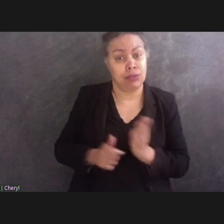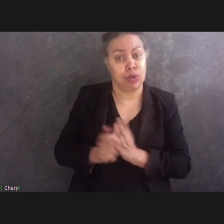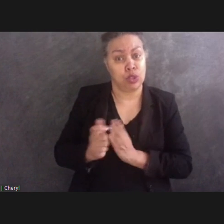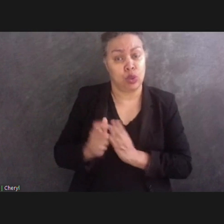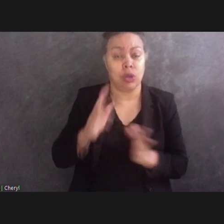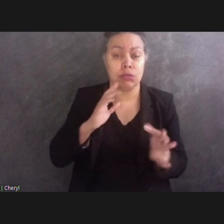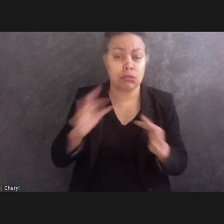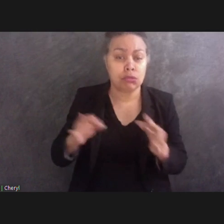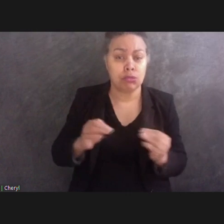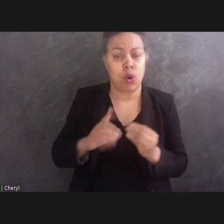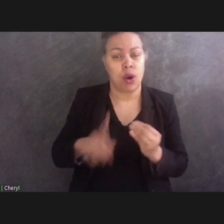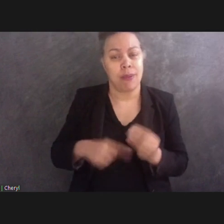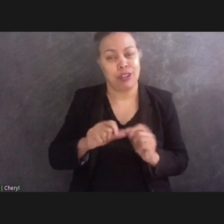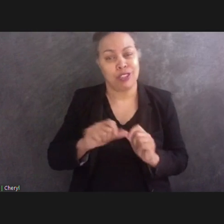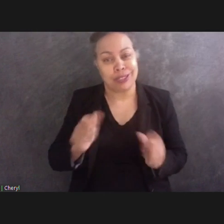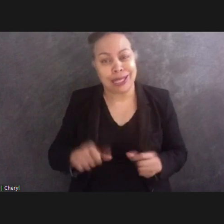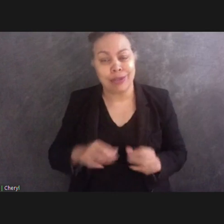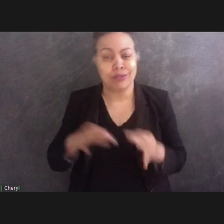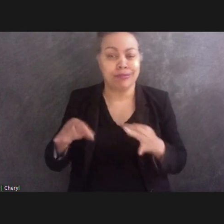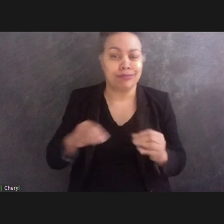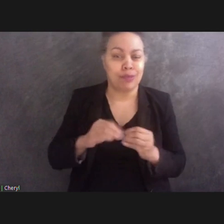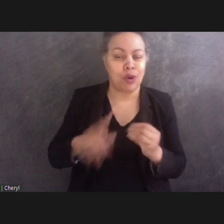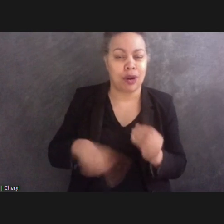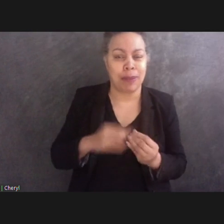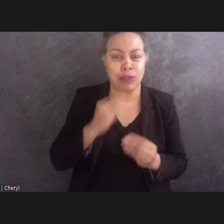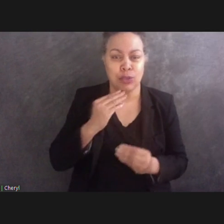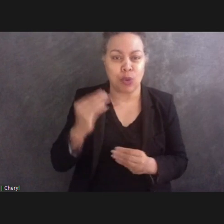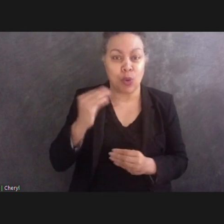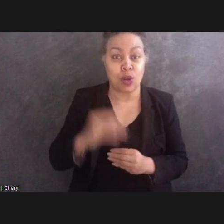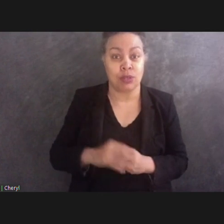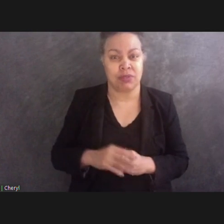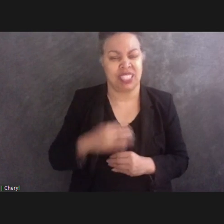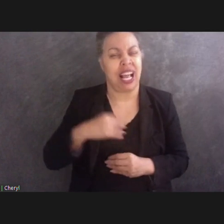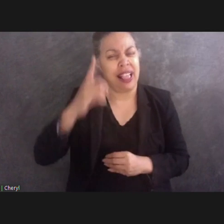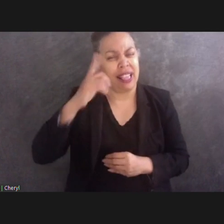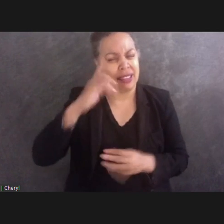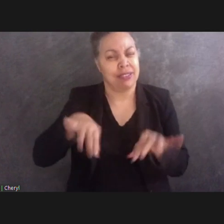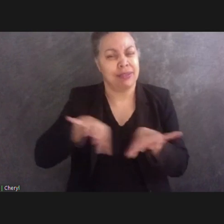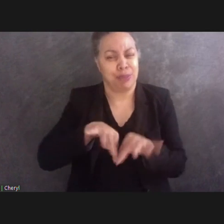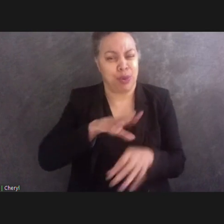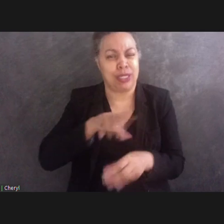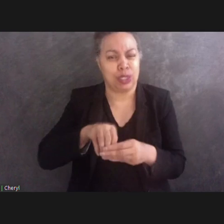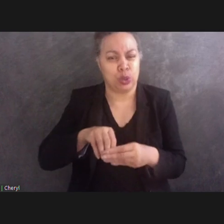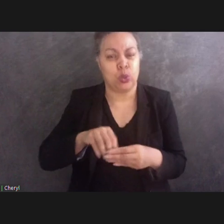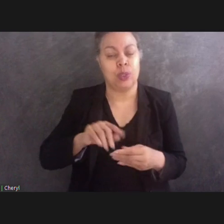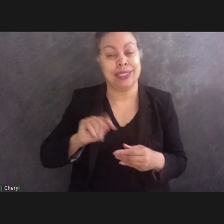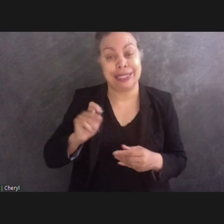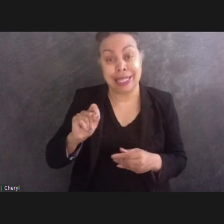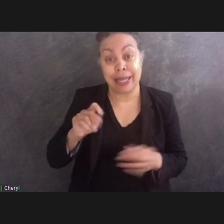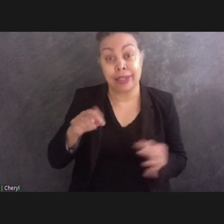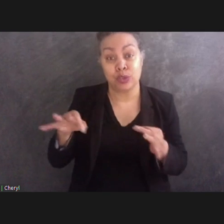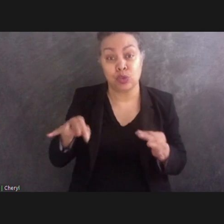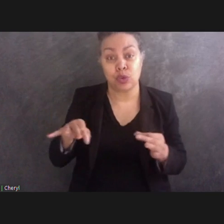think that an updated braille brochure should also include text describing the layout of the memorial and